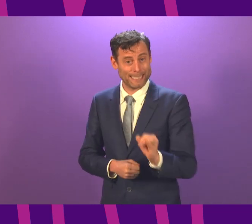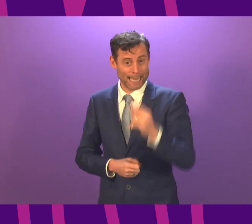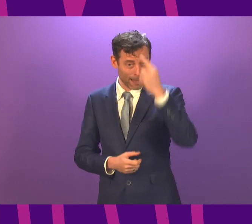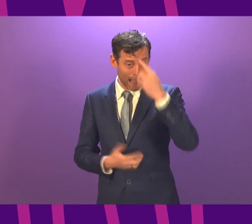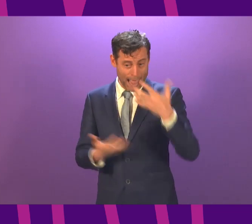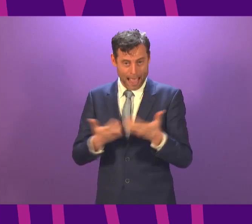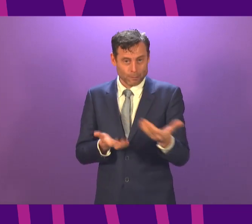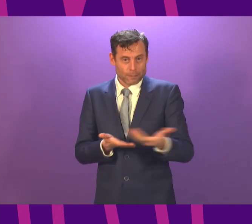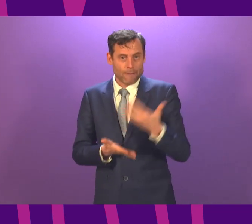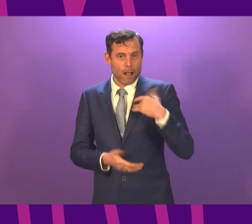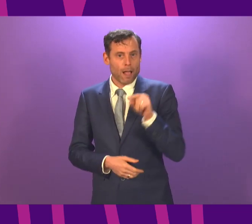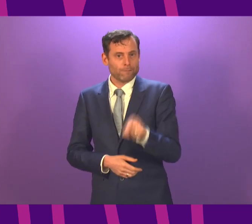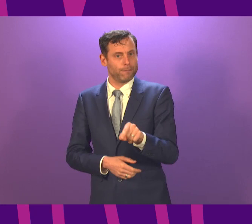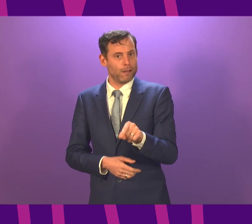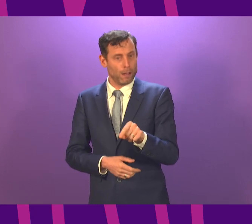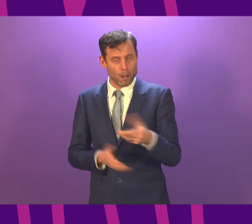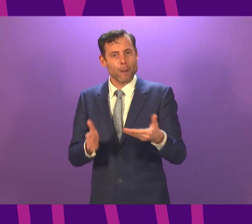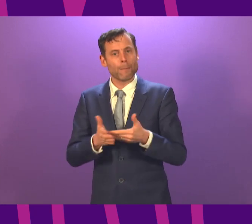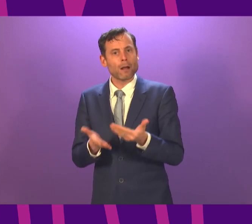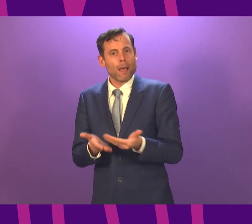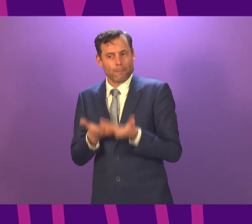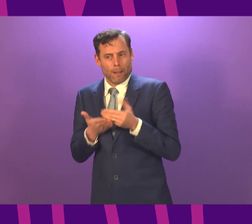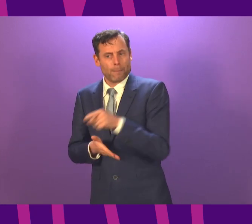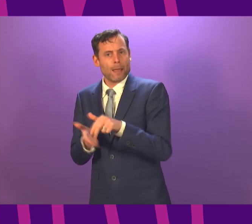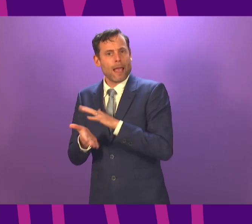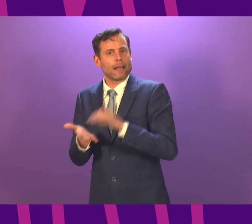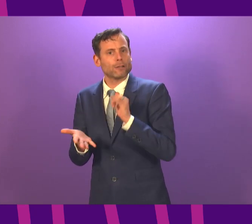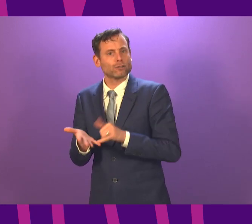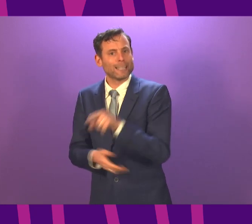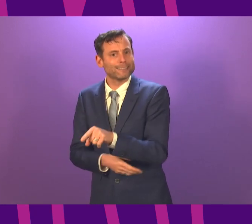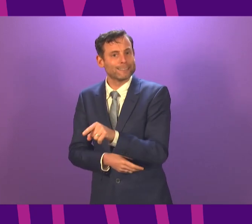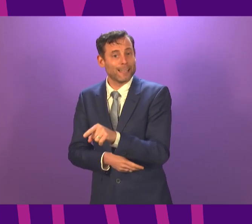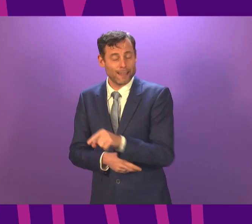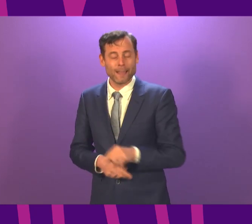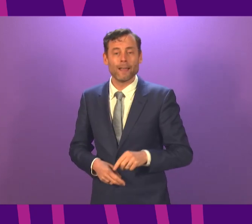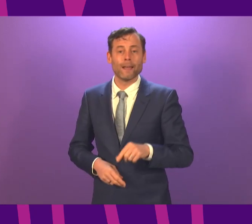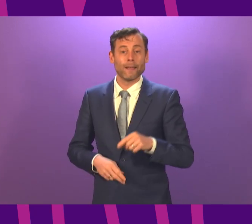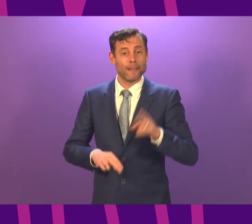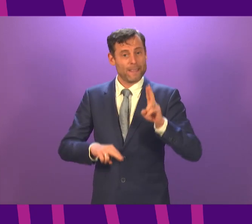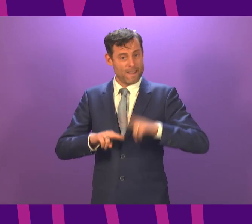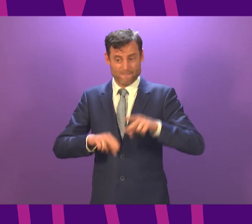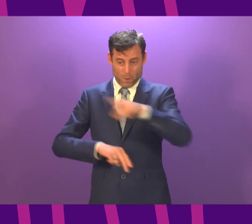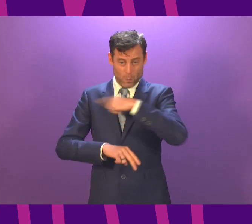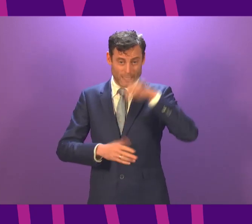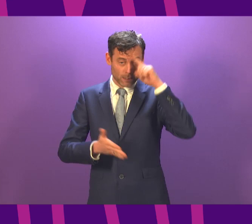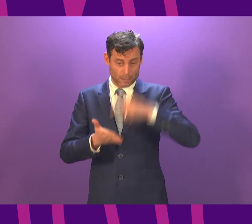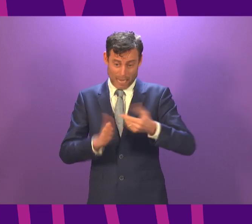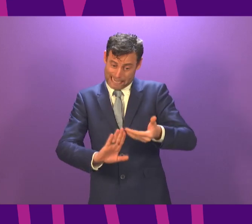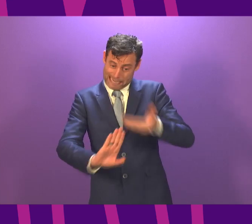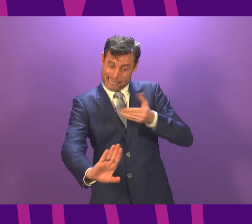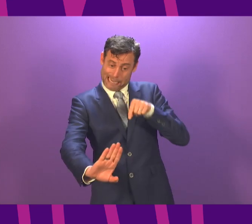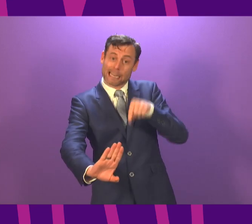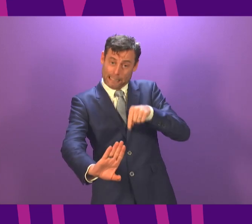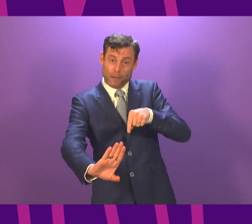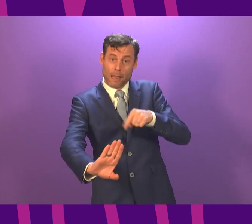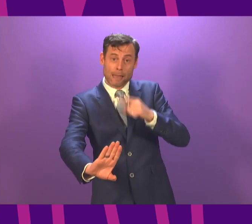lives and protect the NHS. We know that delay or prevarication in the face of this virus almost always makes